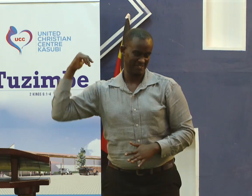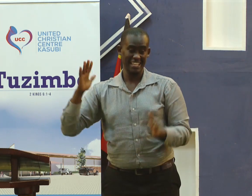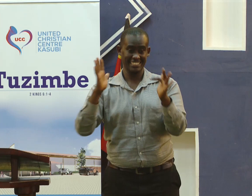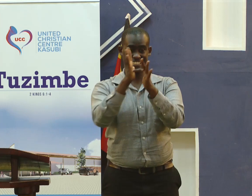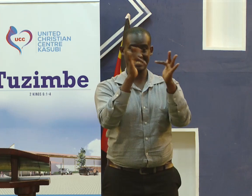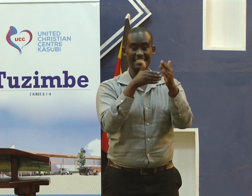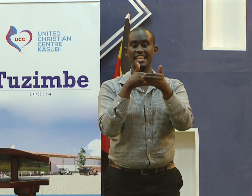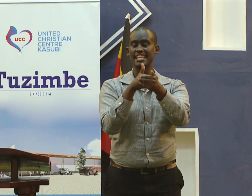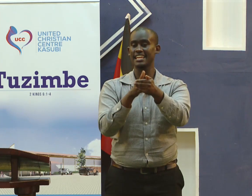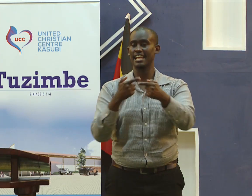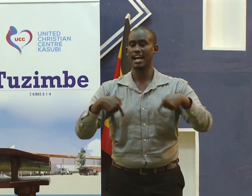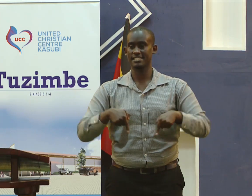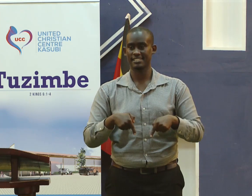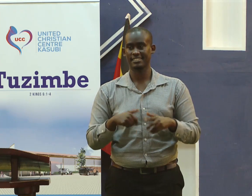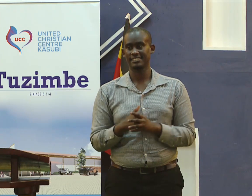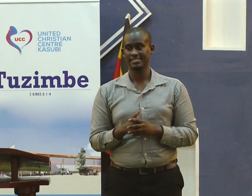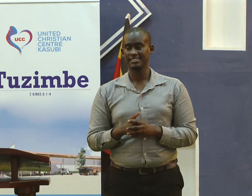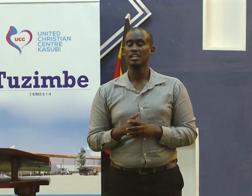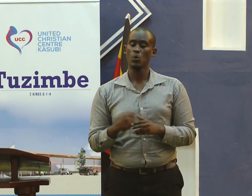and he's the one leading us